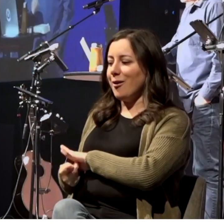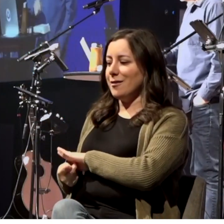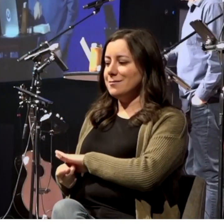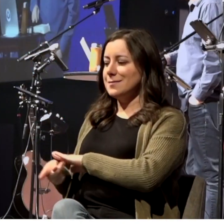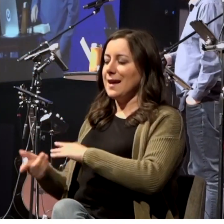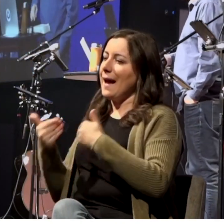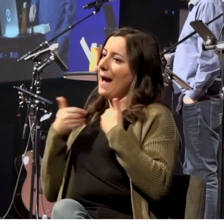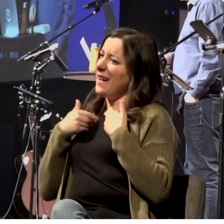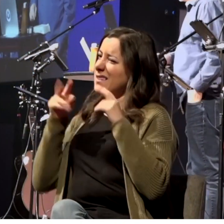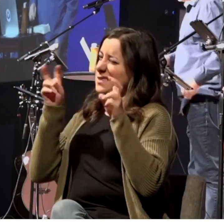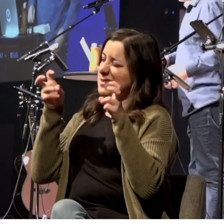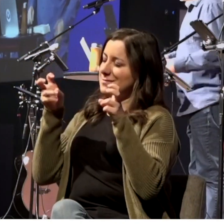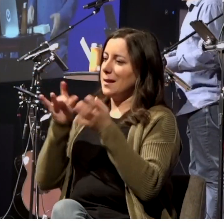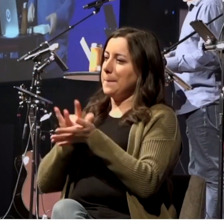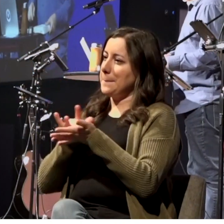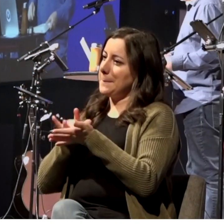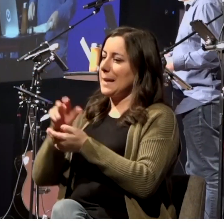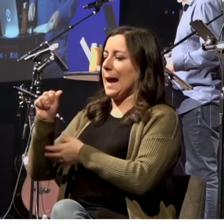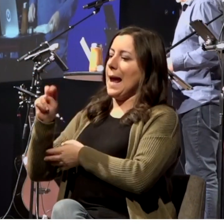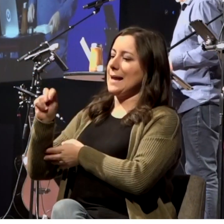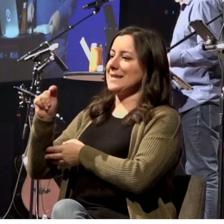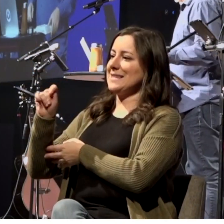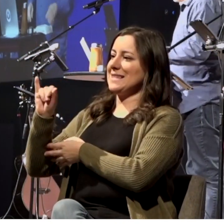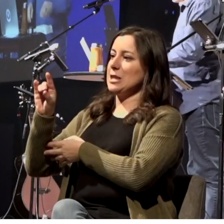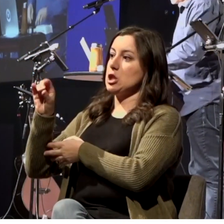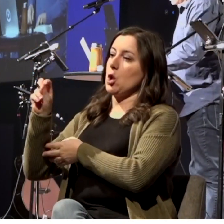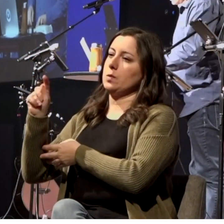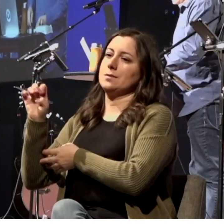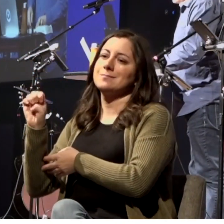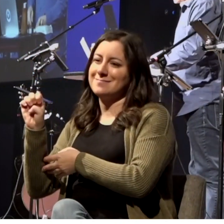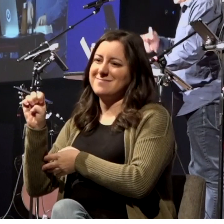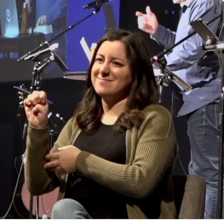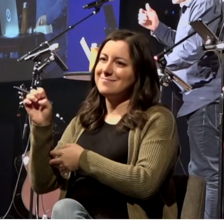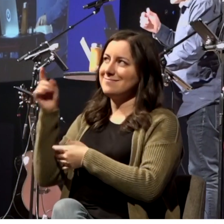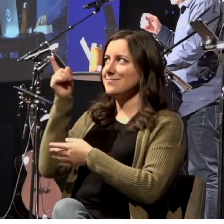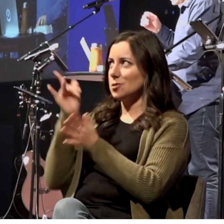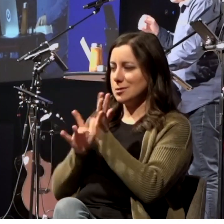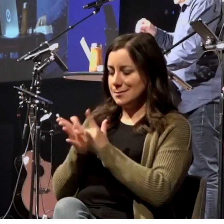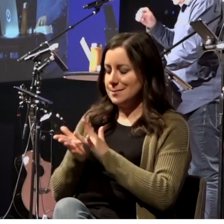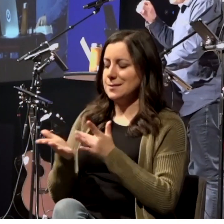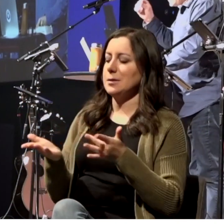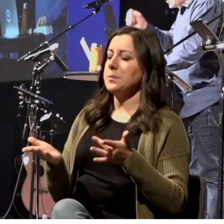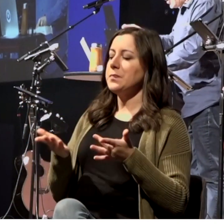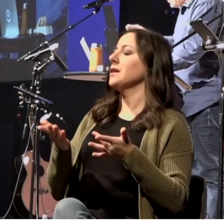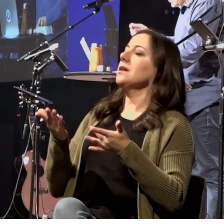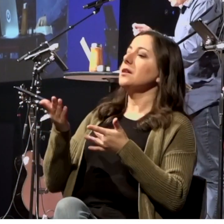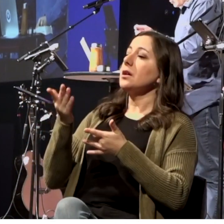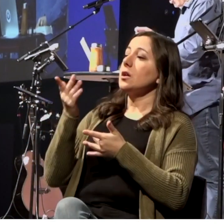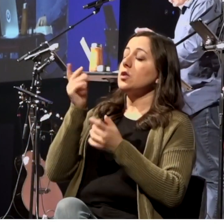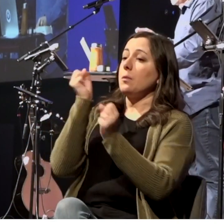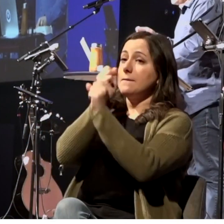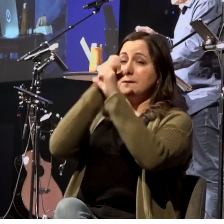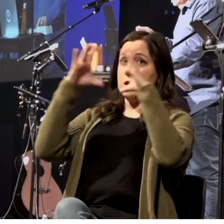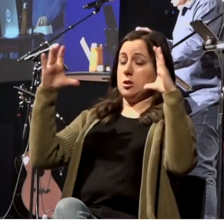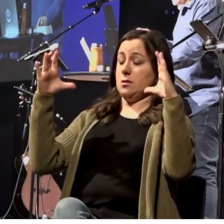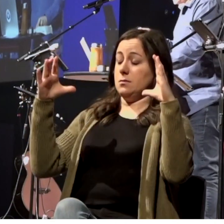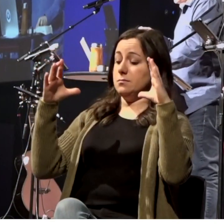chapter 16, we're going to pick it up in verse 9, and we read this. A vision appeared to Paul in the night.